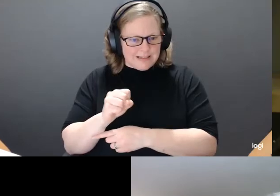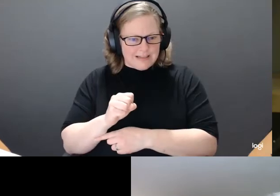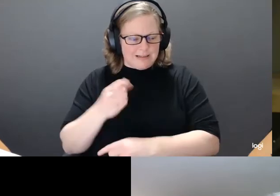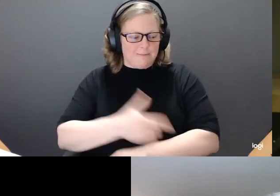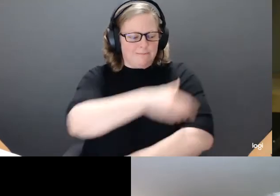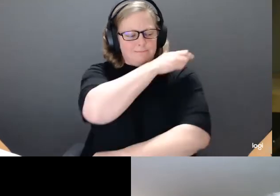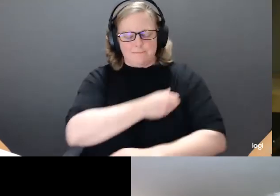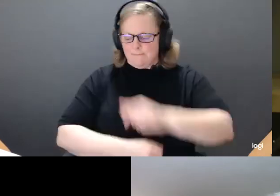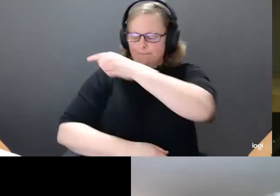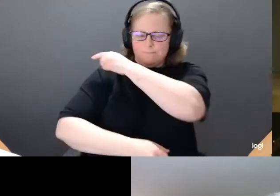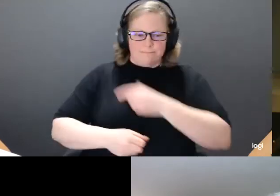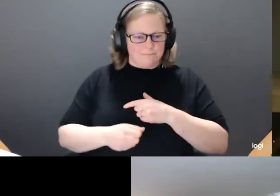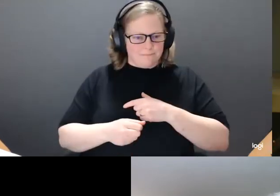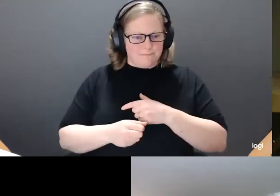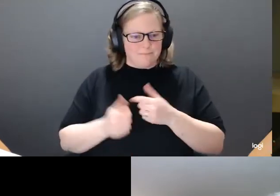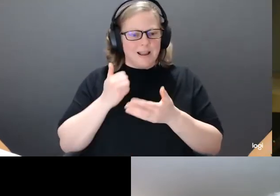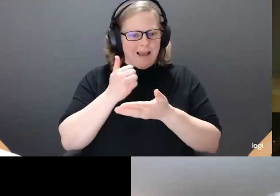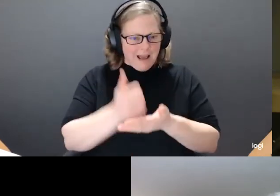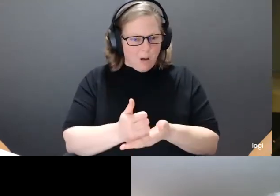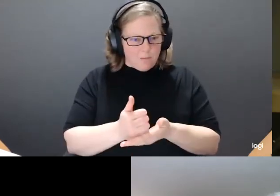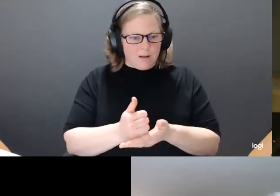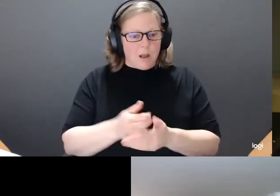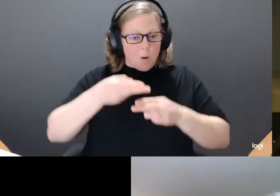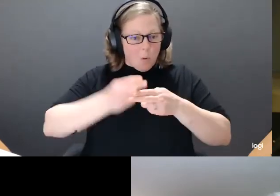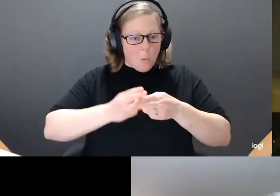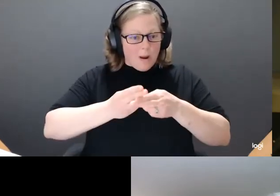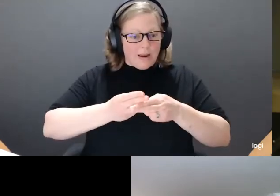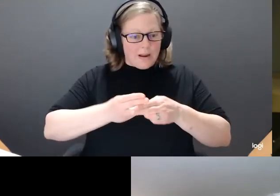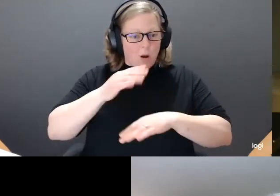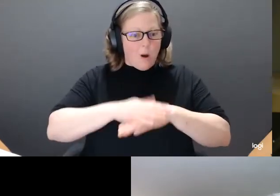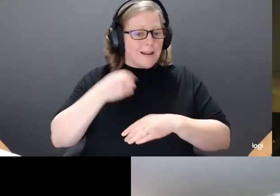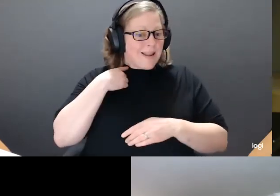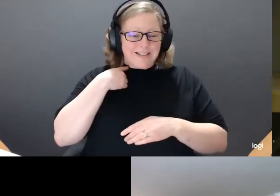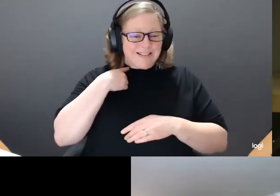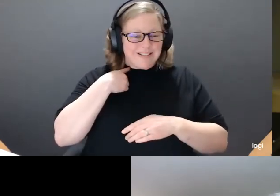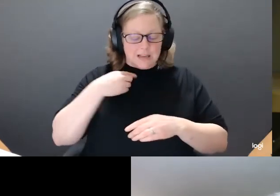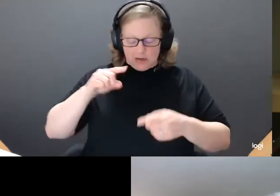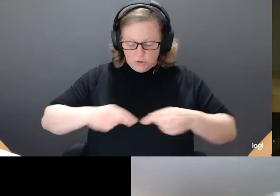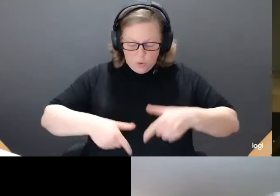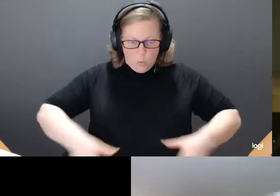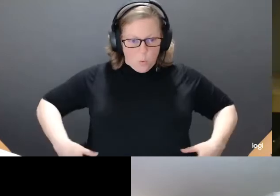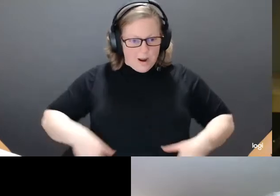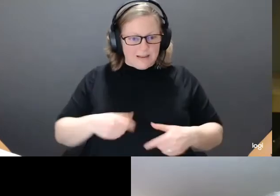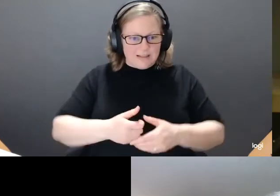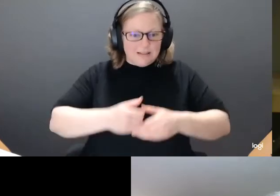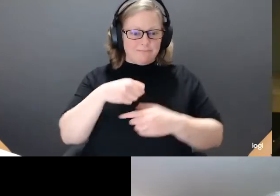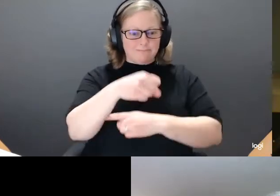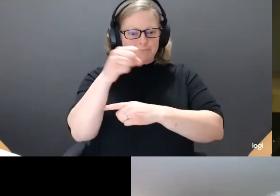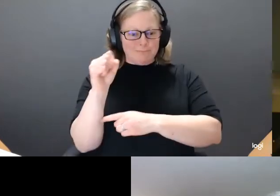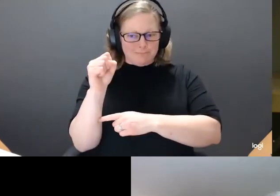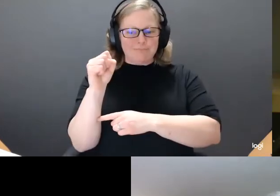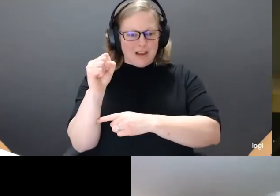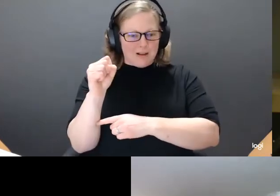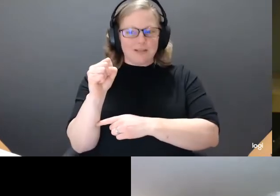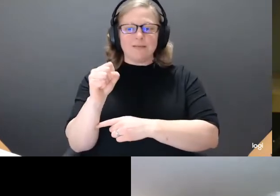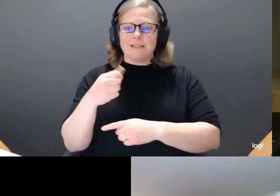Slings attached to the shoulders transferred the weight of my arms from my neck to my waist. I wore different versions of that harness every waking